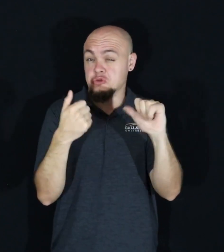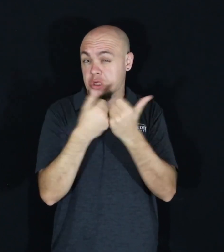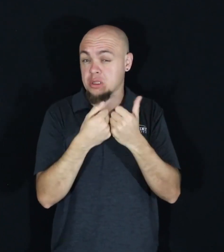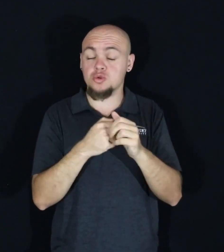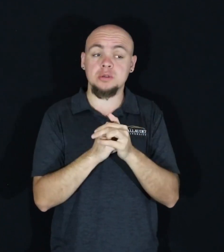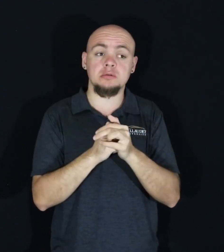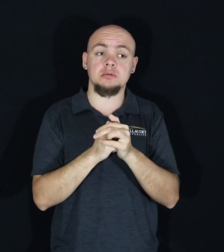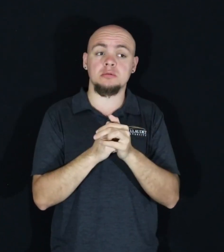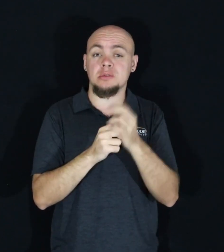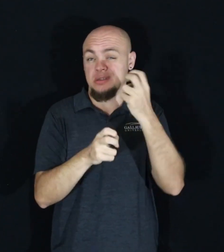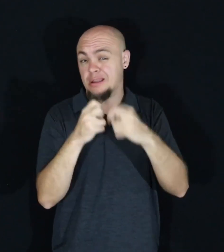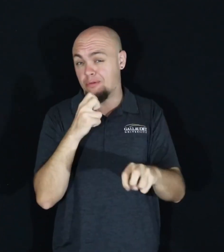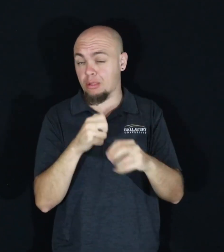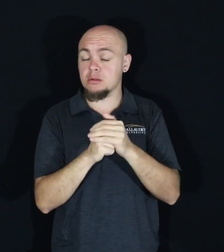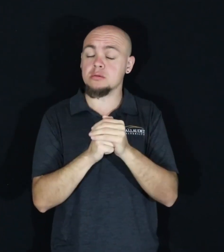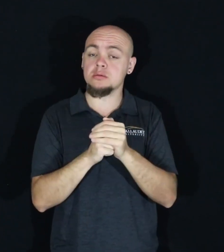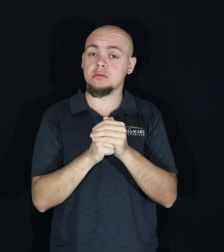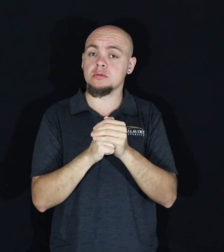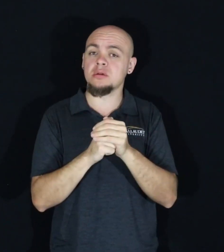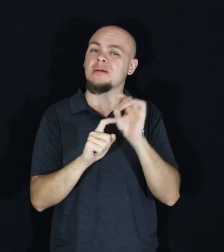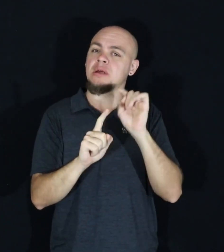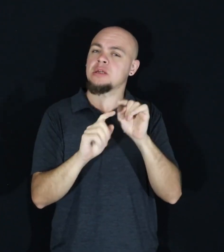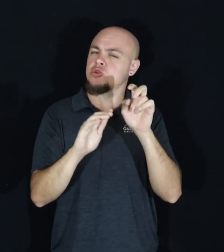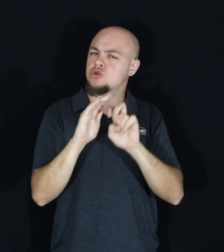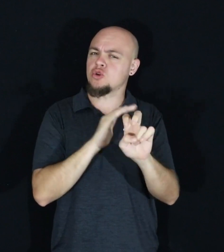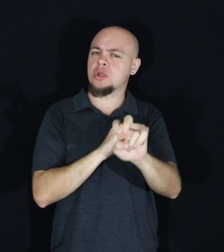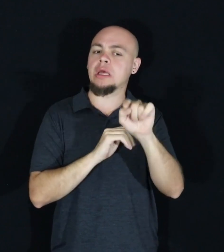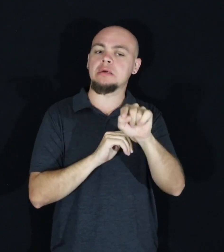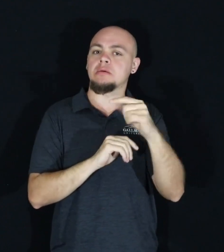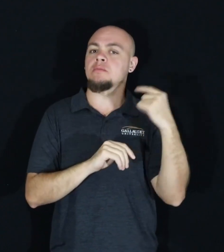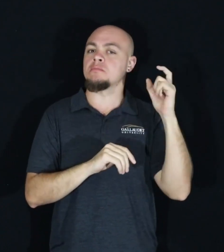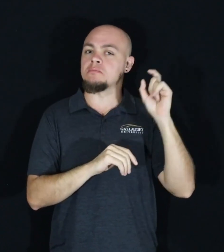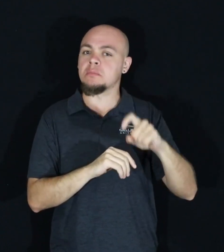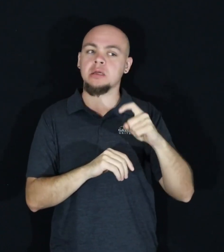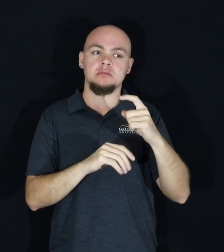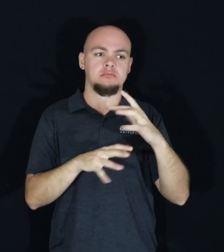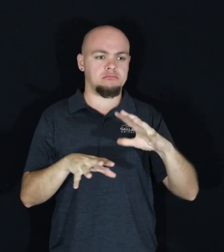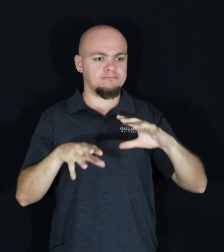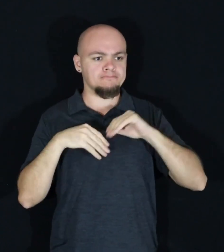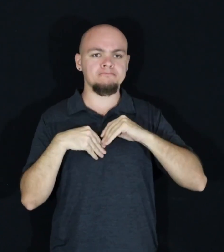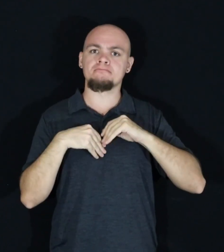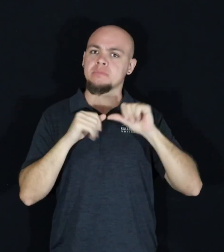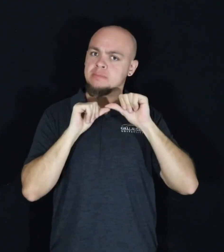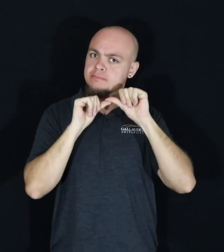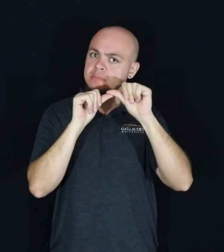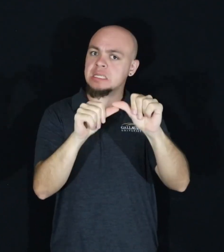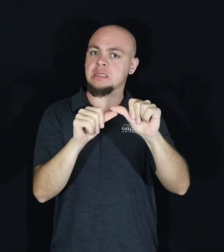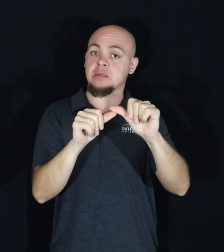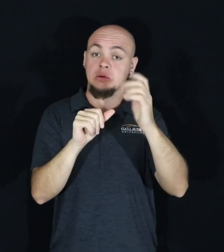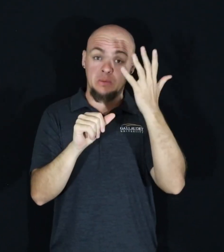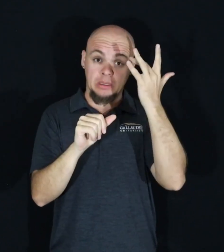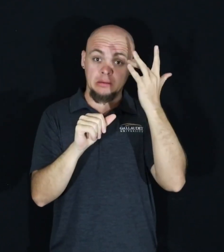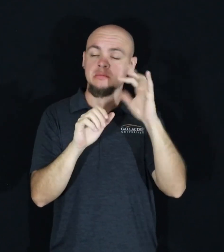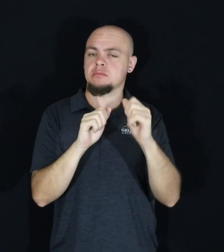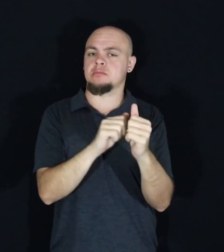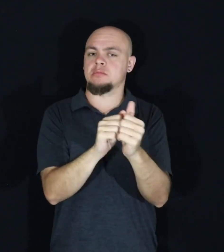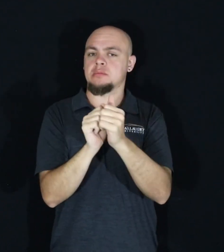but it's a journey that we have to undertake. Because together,